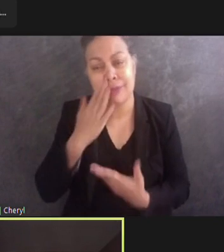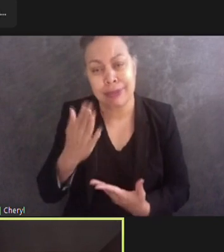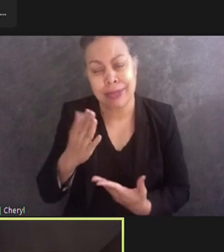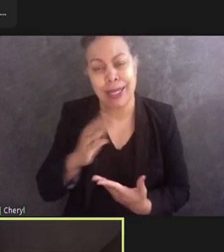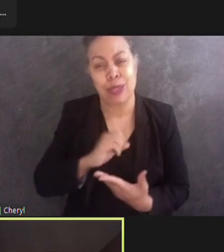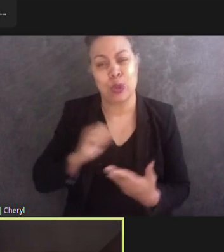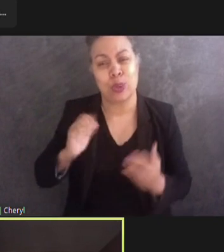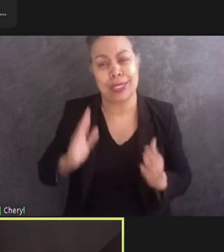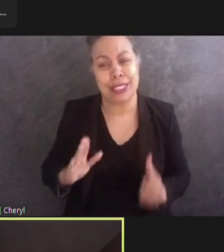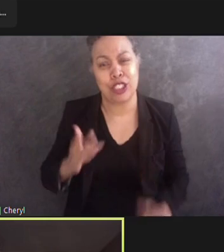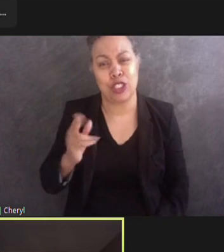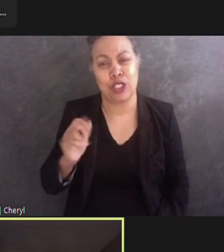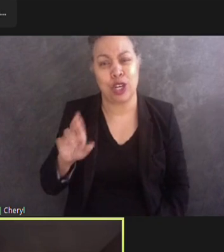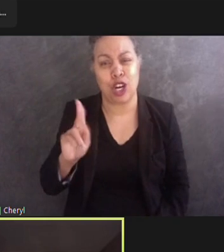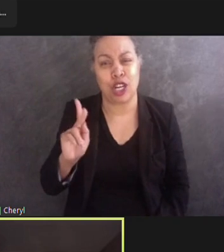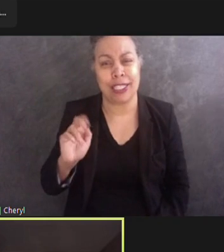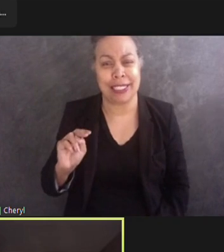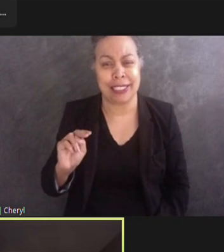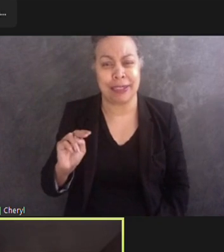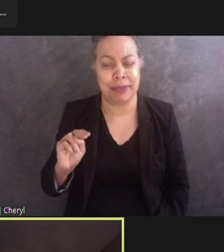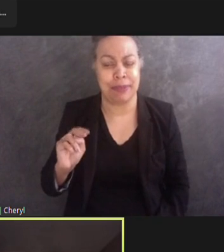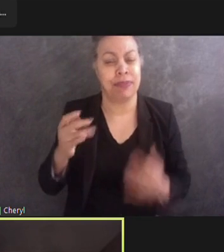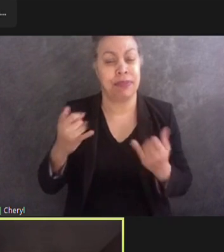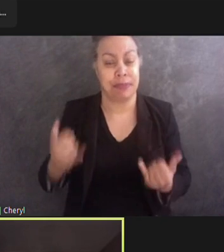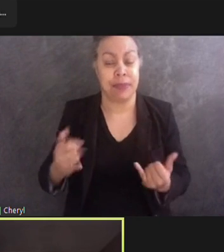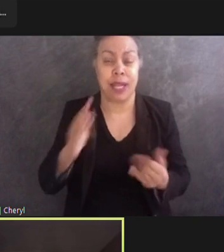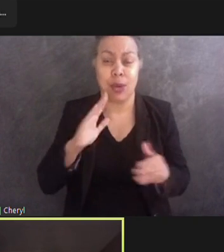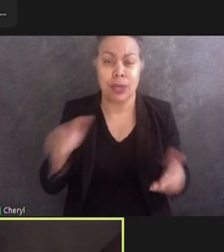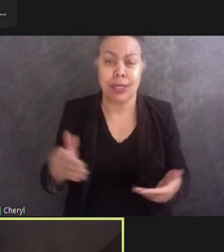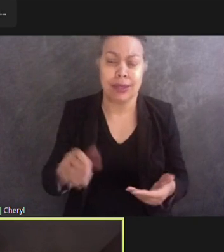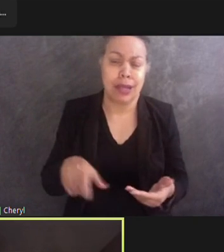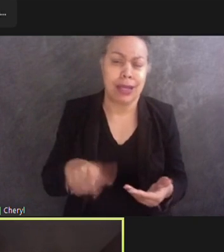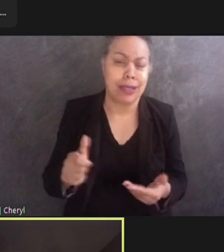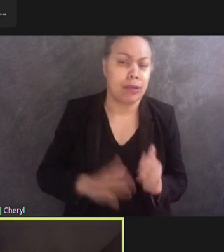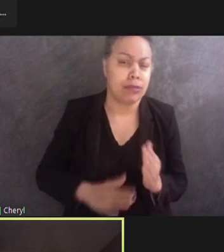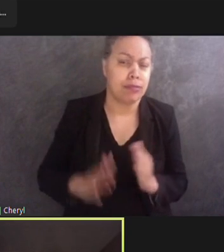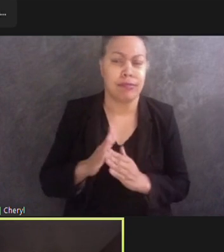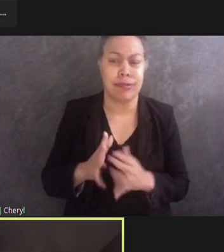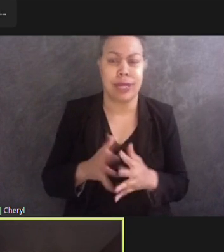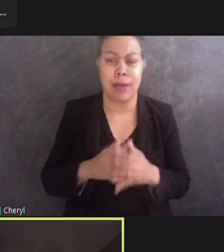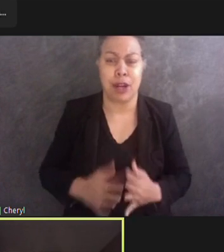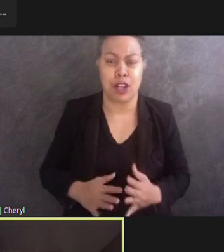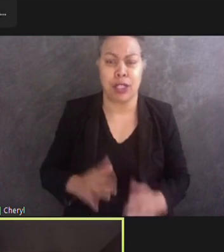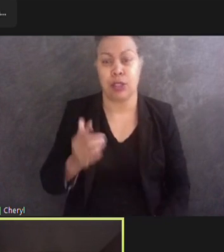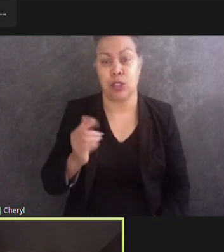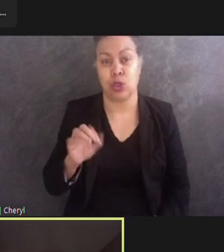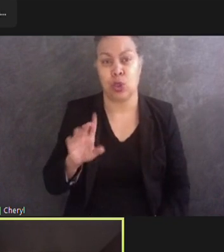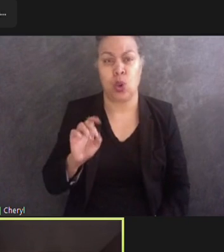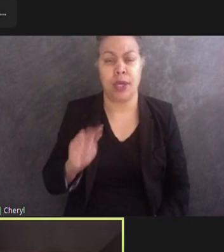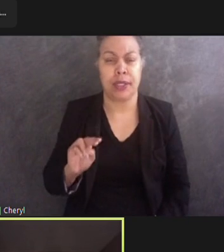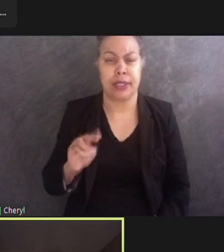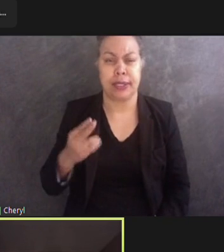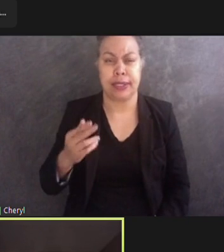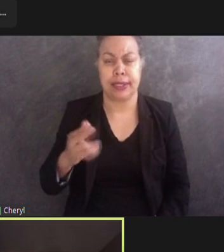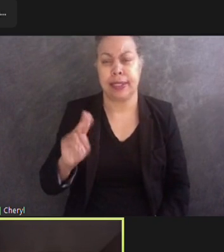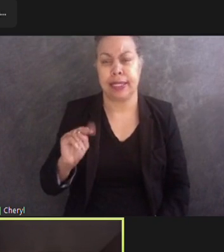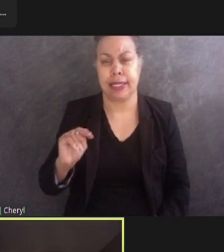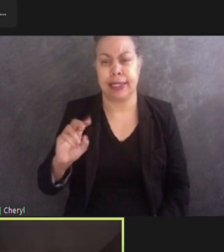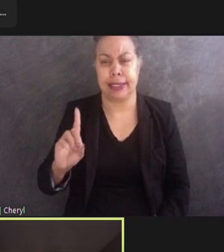to introduce to you another great American, Mr. Gordon Gund. Many know Mr. Gund's name from his involvement